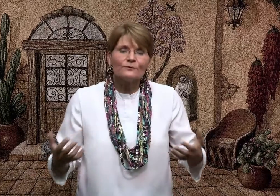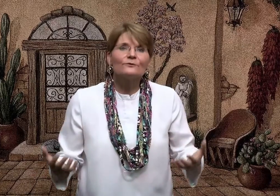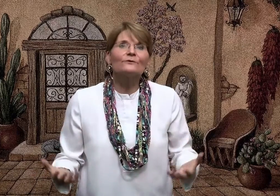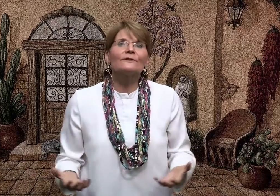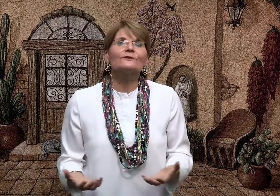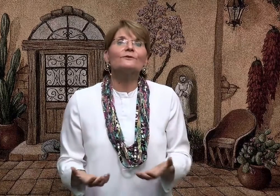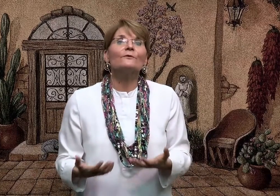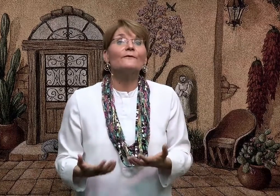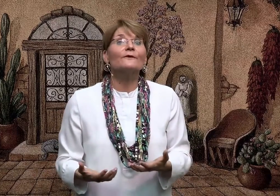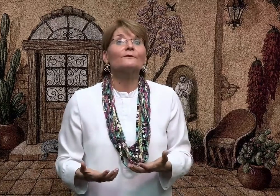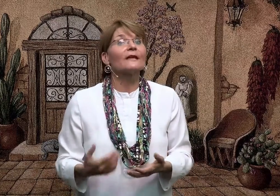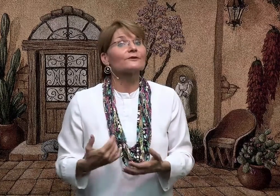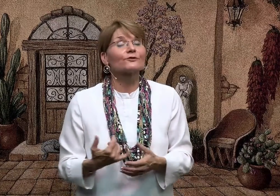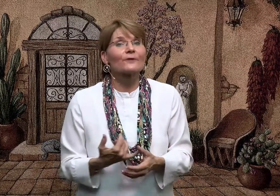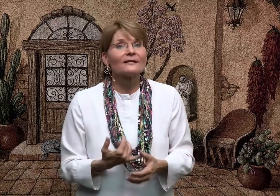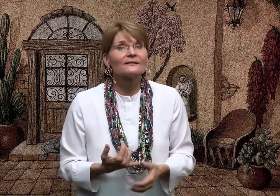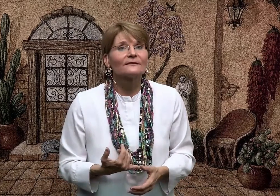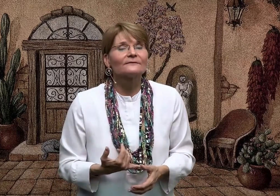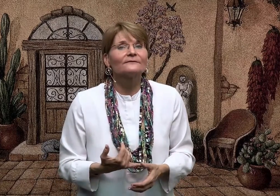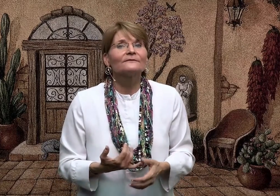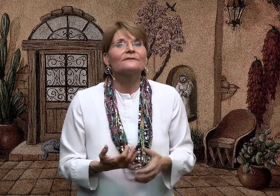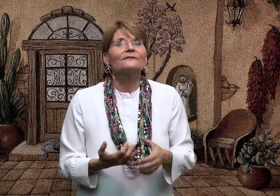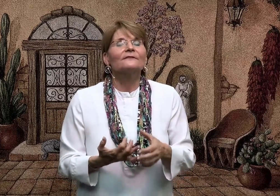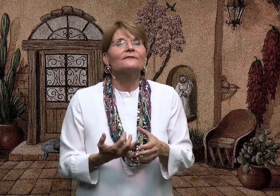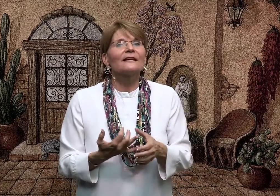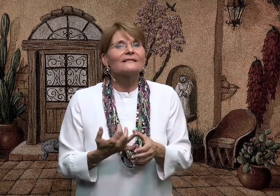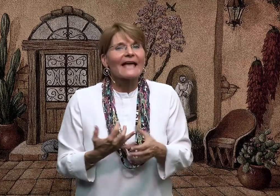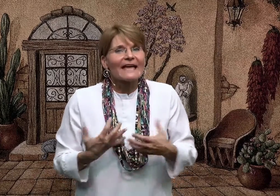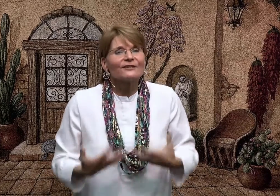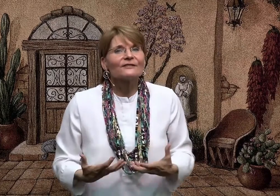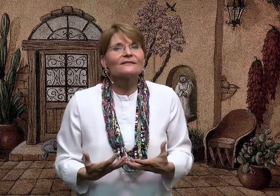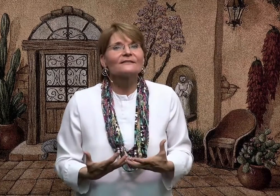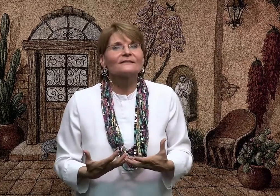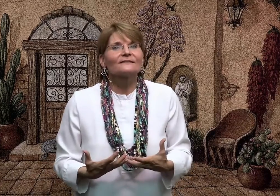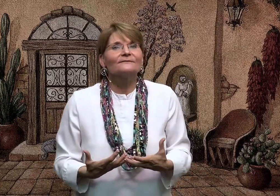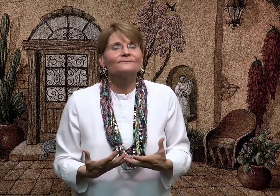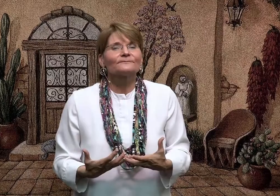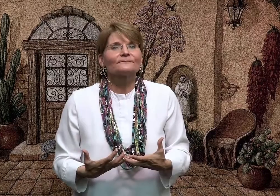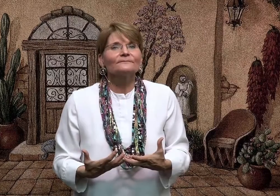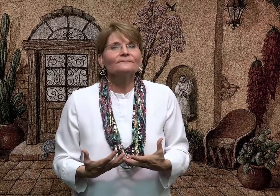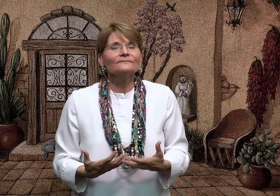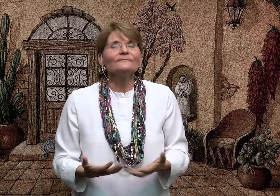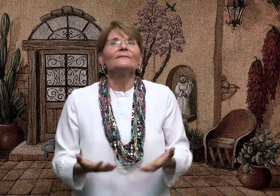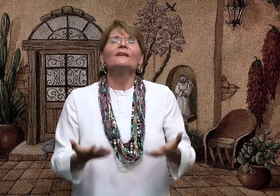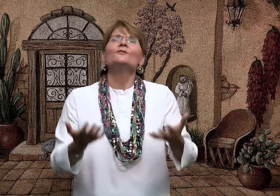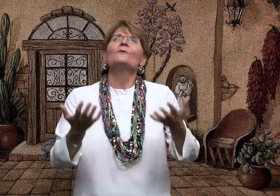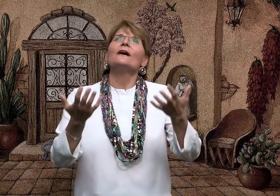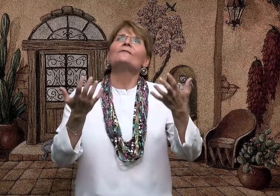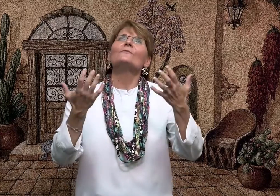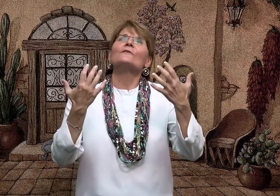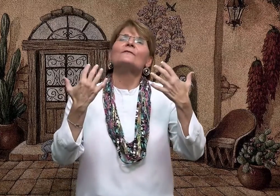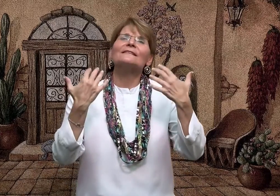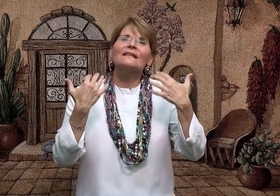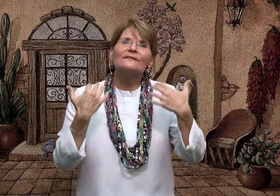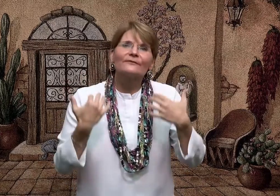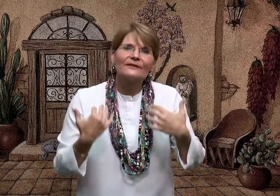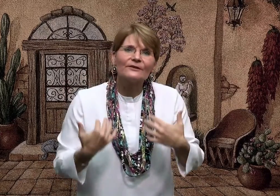do this, you will feel less stressed, less anxious, and you will have more of a sense of inner